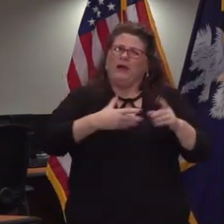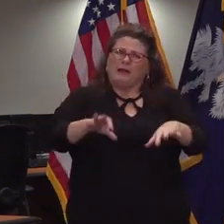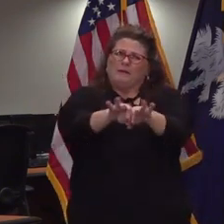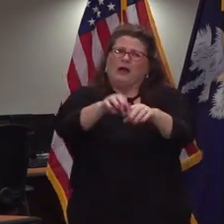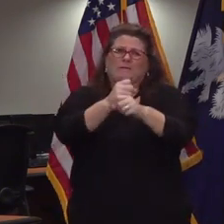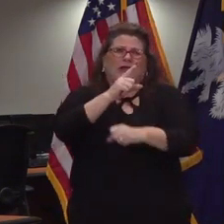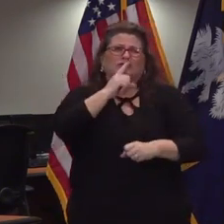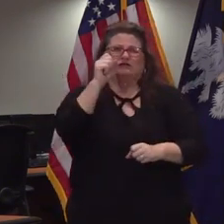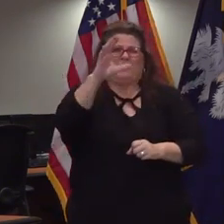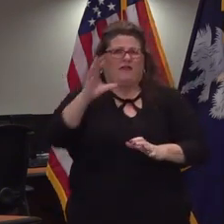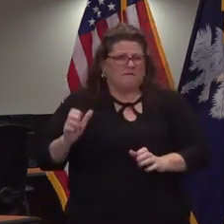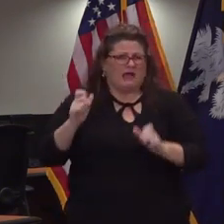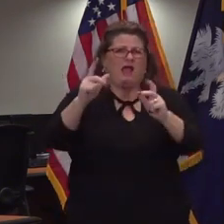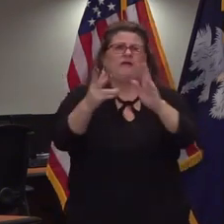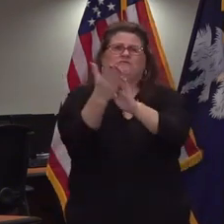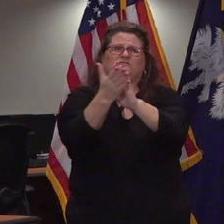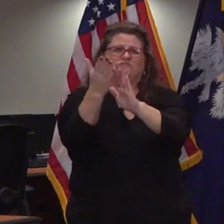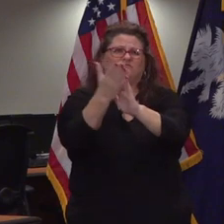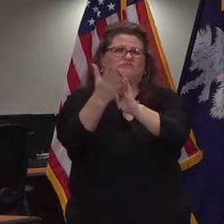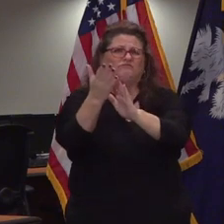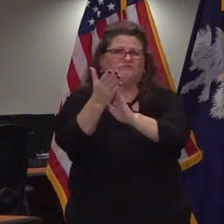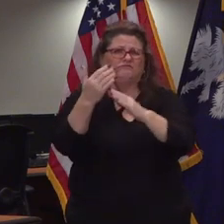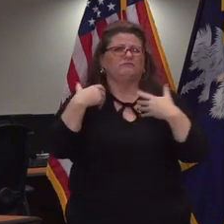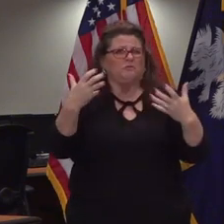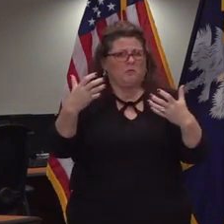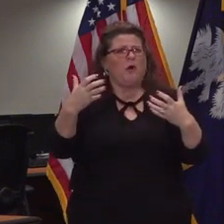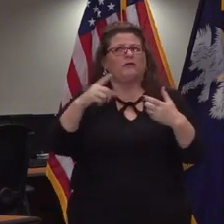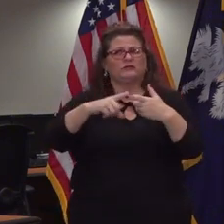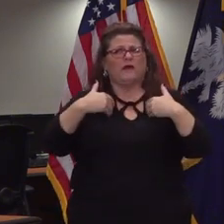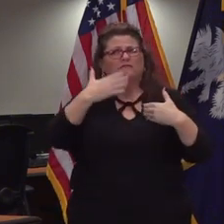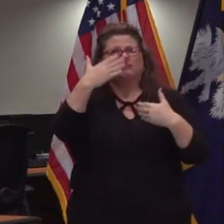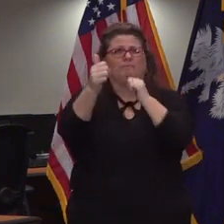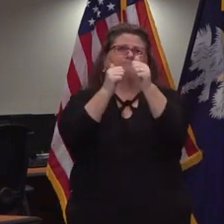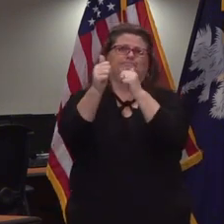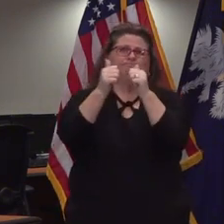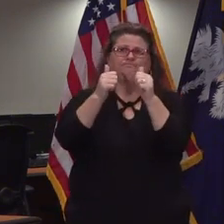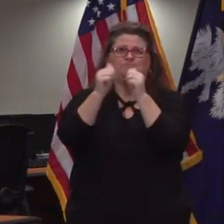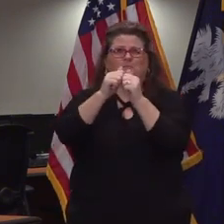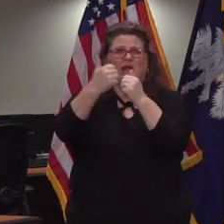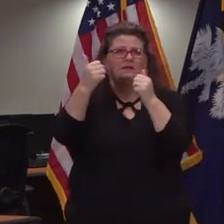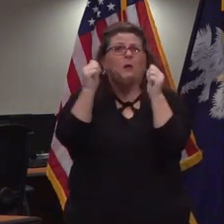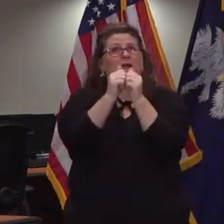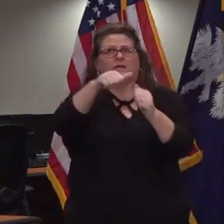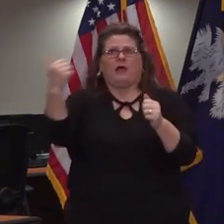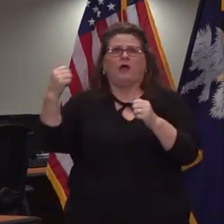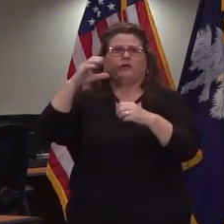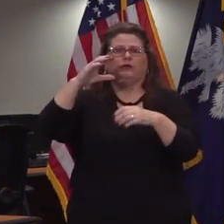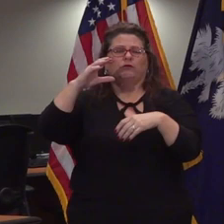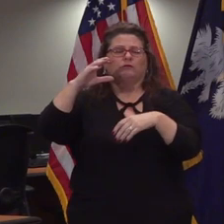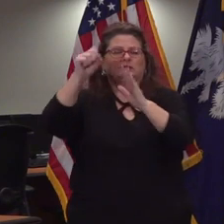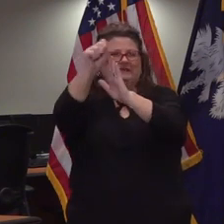so that we can regain our competitive position with the with the rest of the country and particularly in the southeast so those